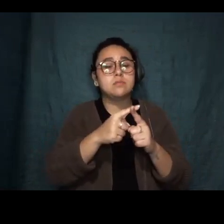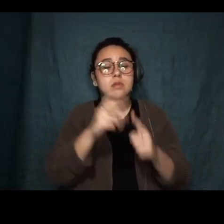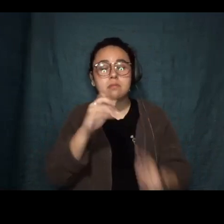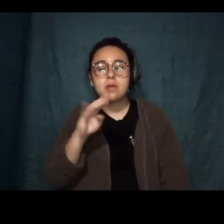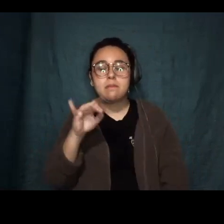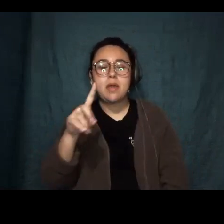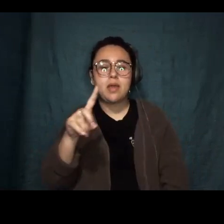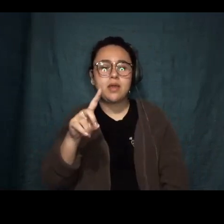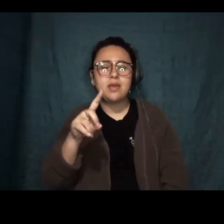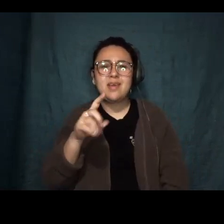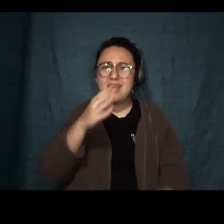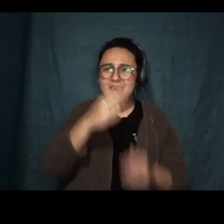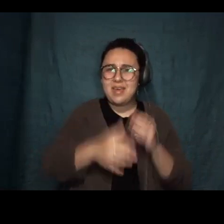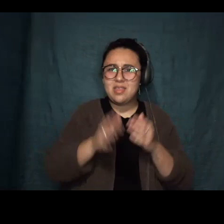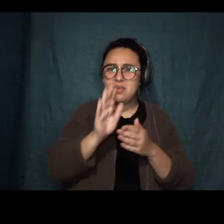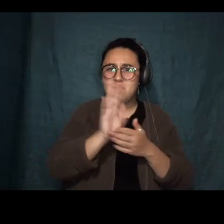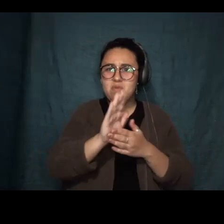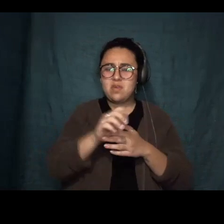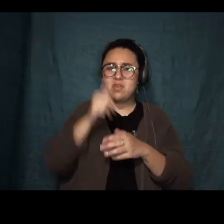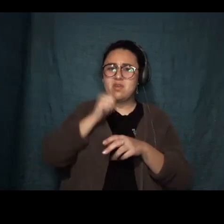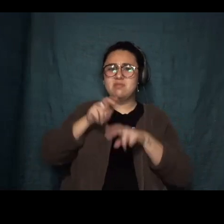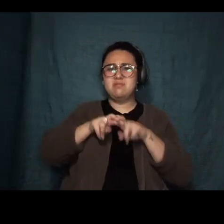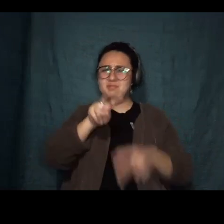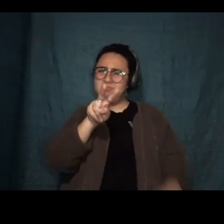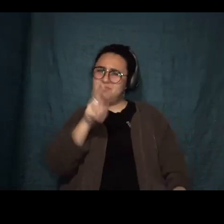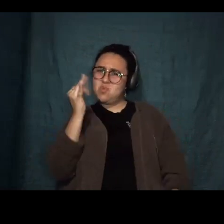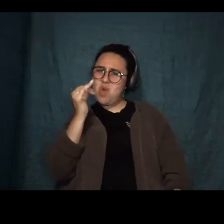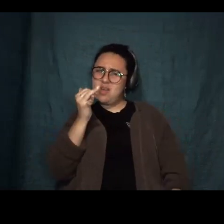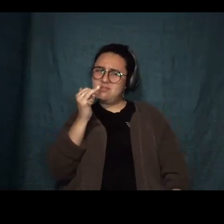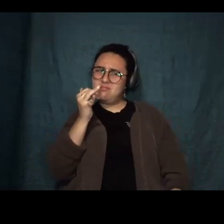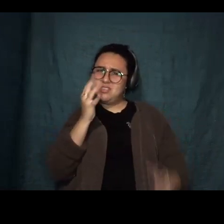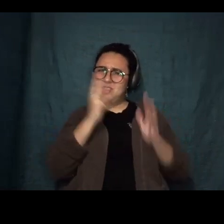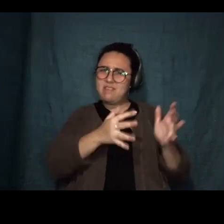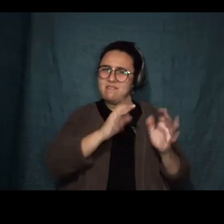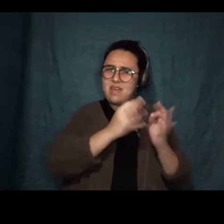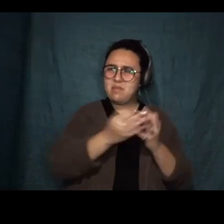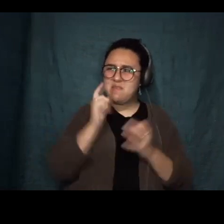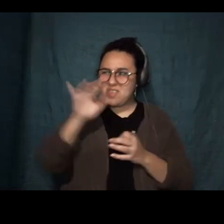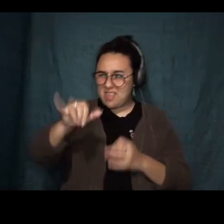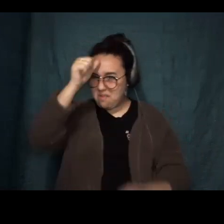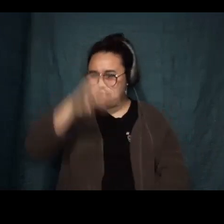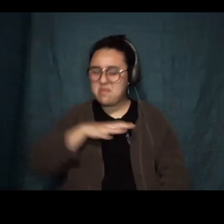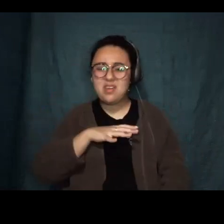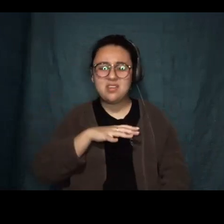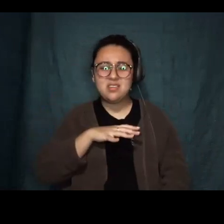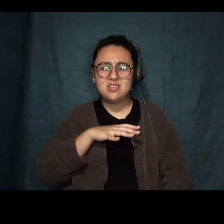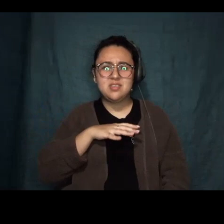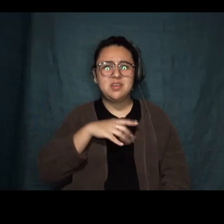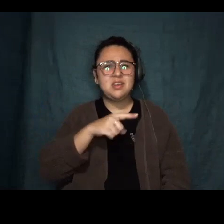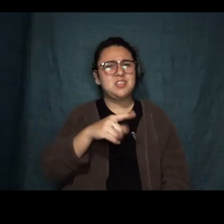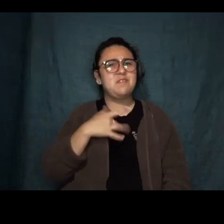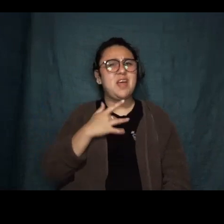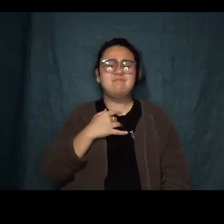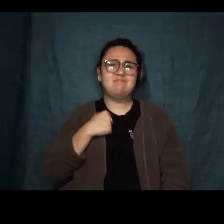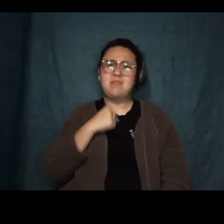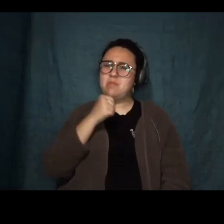why would she leave her family for that, which for years contributed to the prevailing belief that she was sentimental or soft-hearted, when in fact